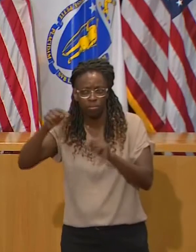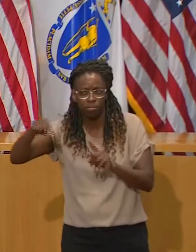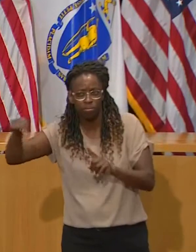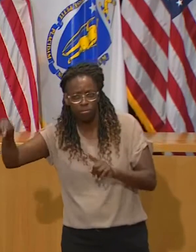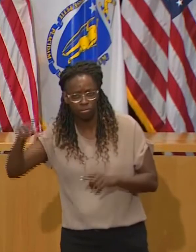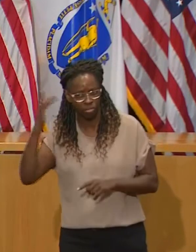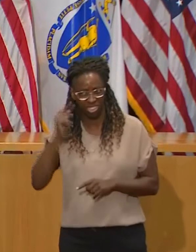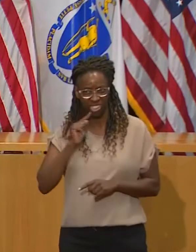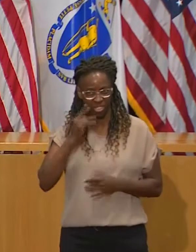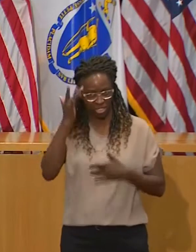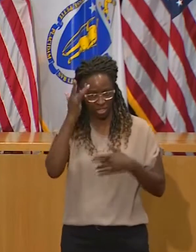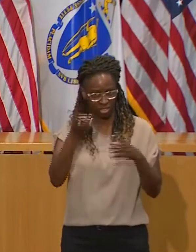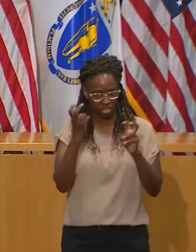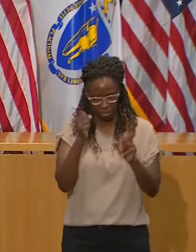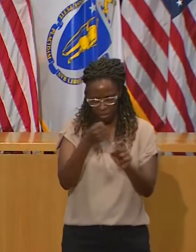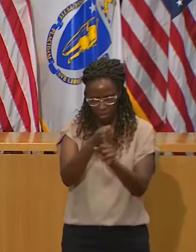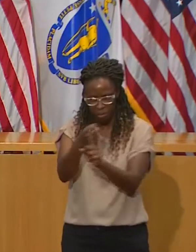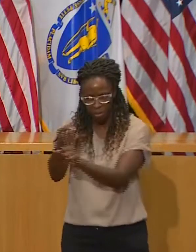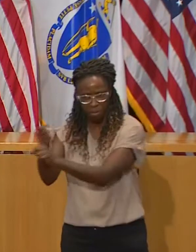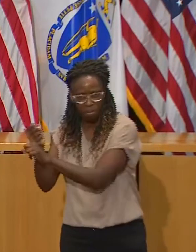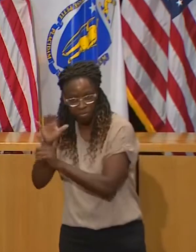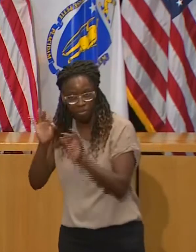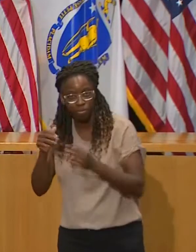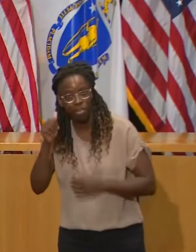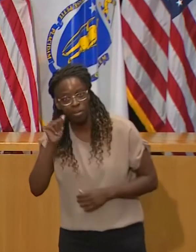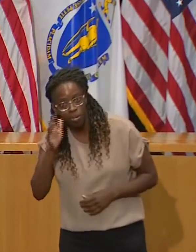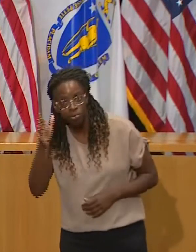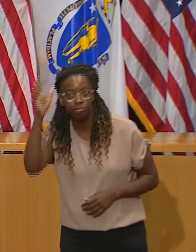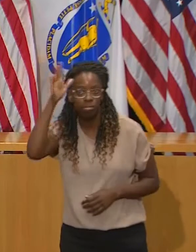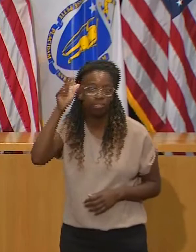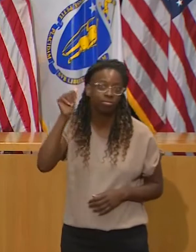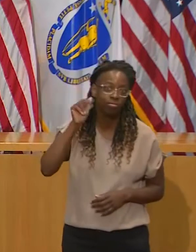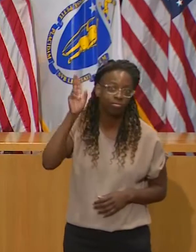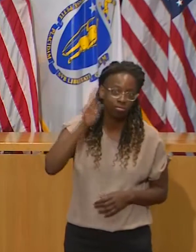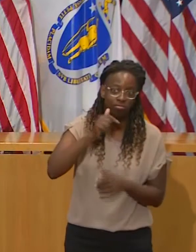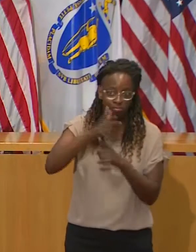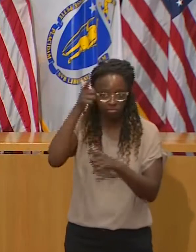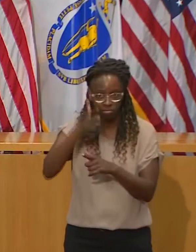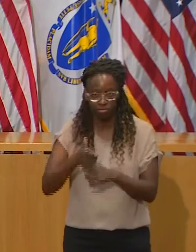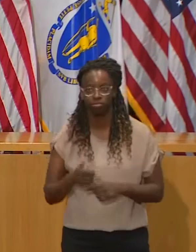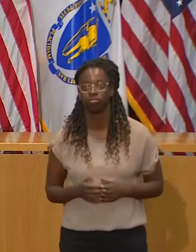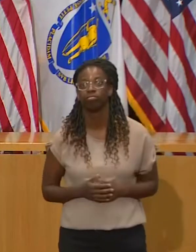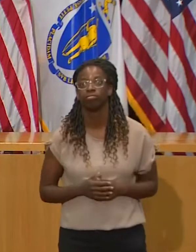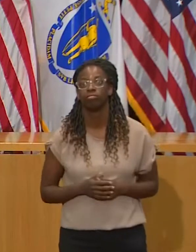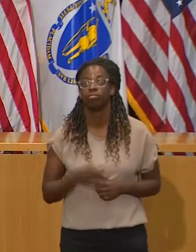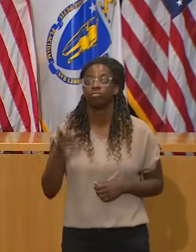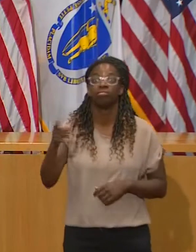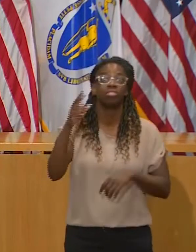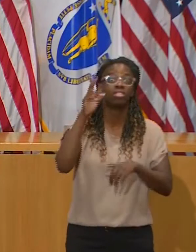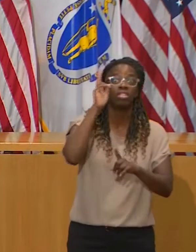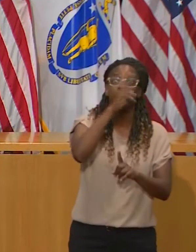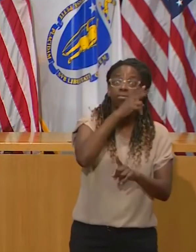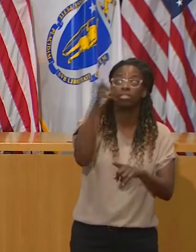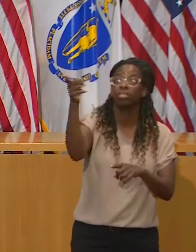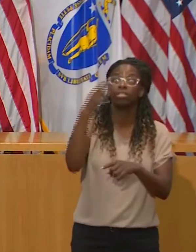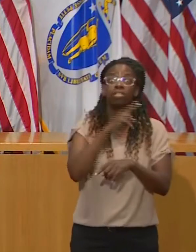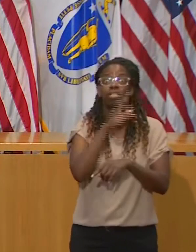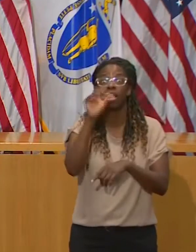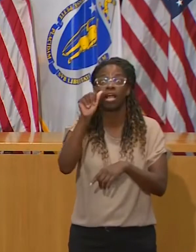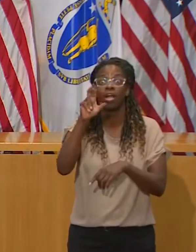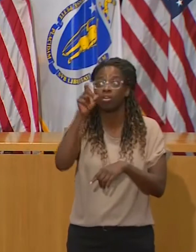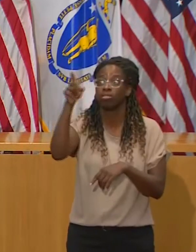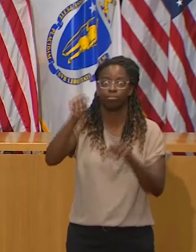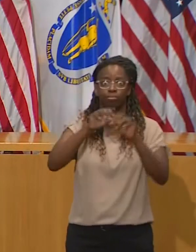Think about all those healthcare workers and first responders who've been working tirelessly on this issue since last spring and